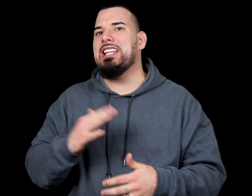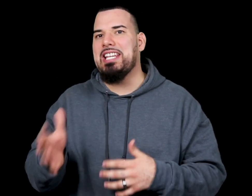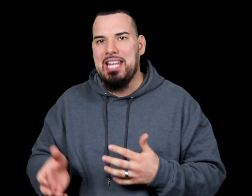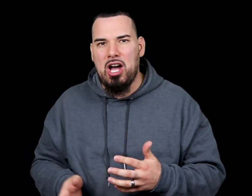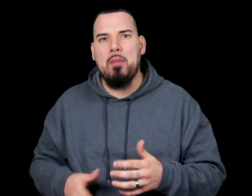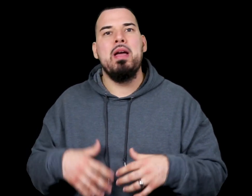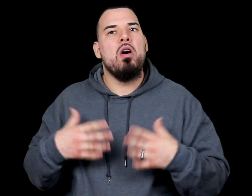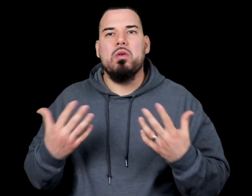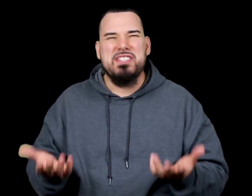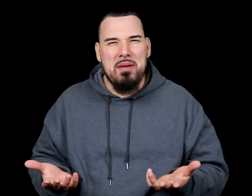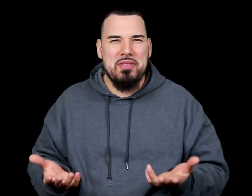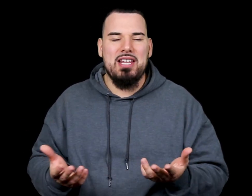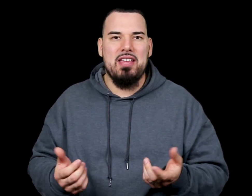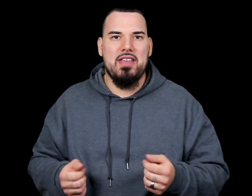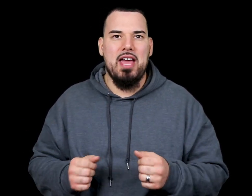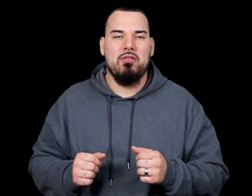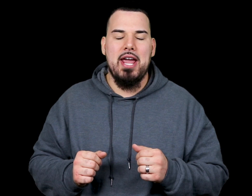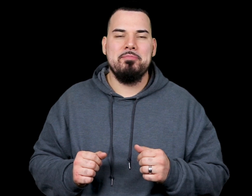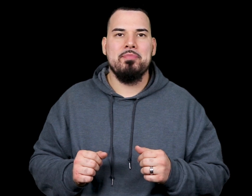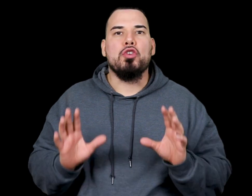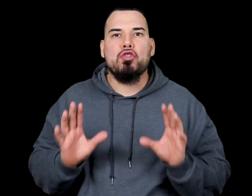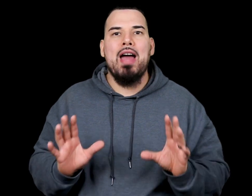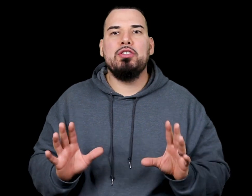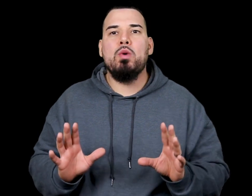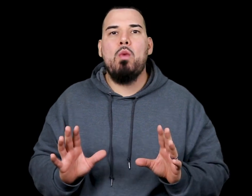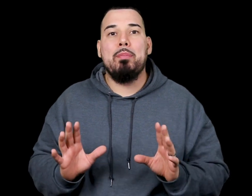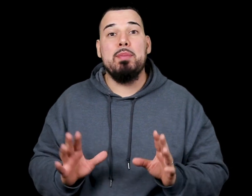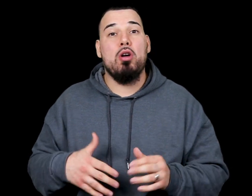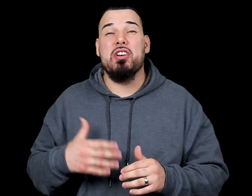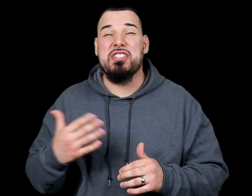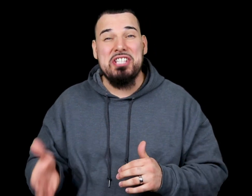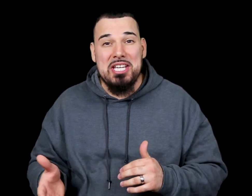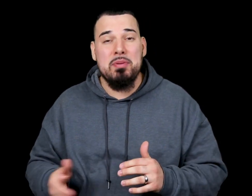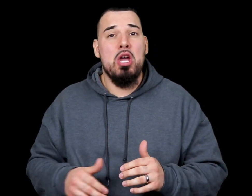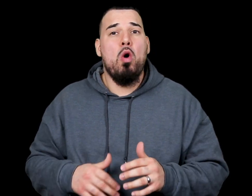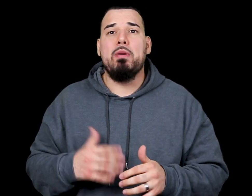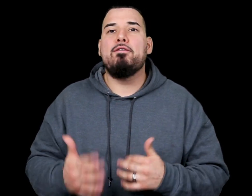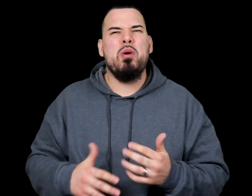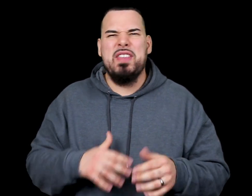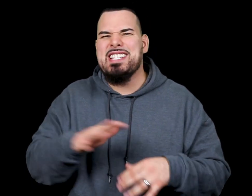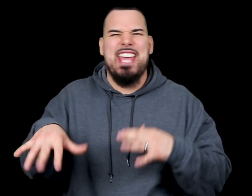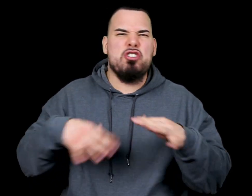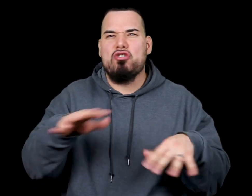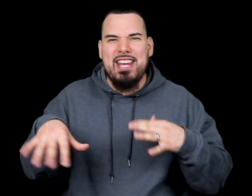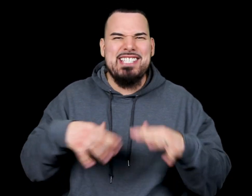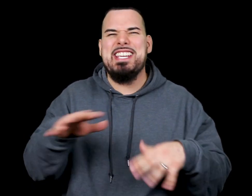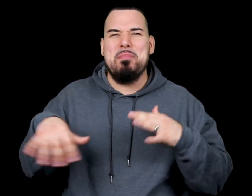cleaning up, or something like that, right? So try to do it while people are asleep or before things get crazy and